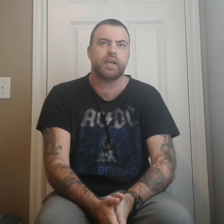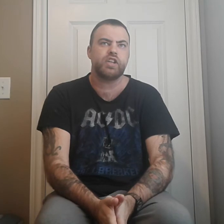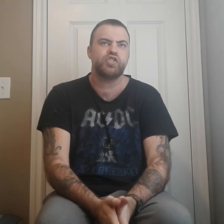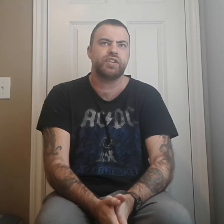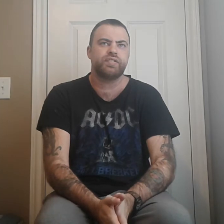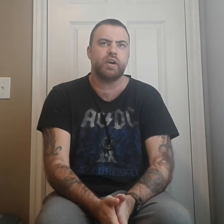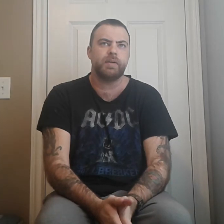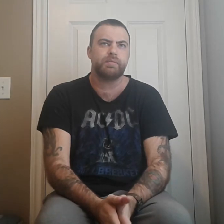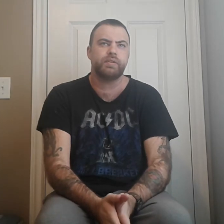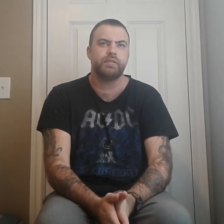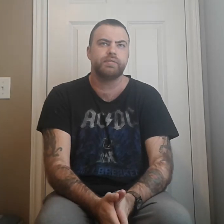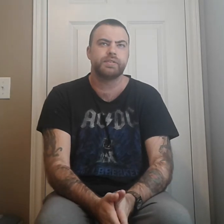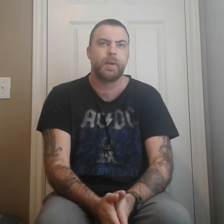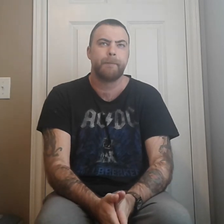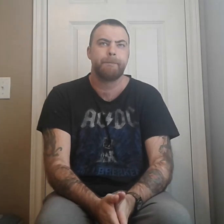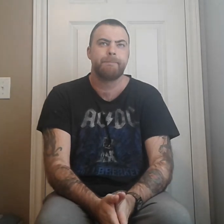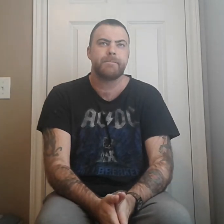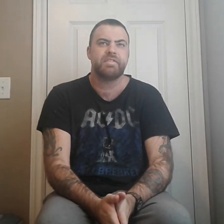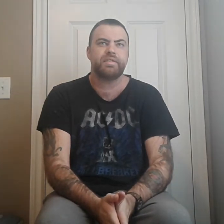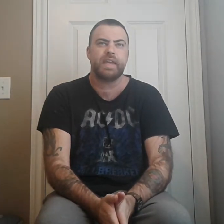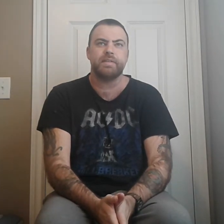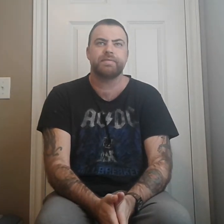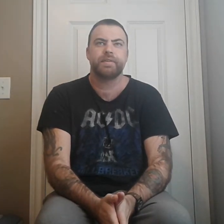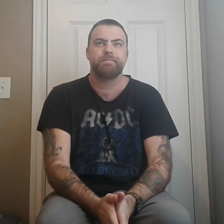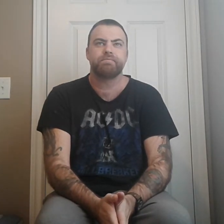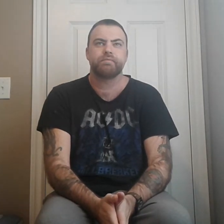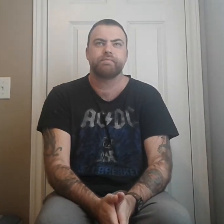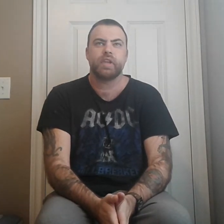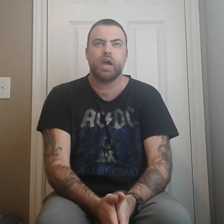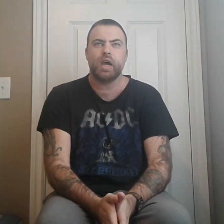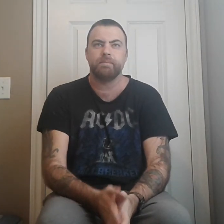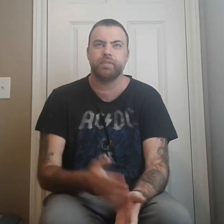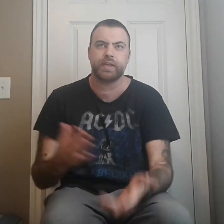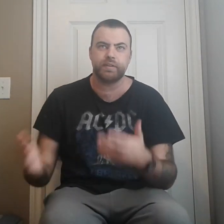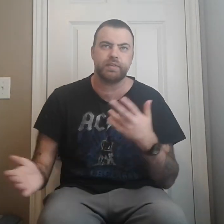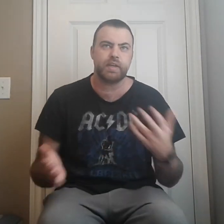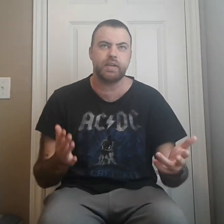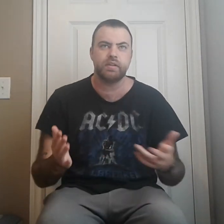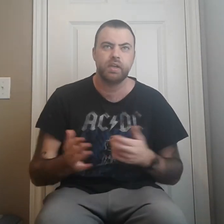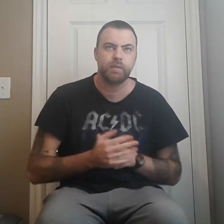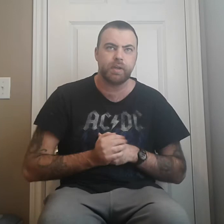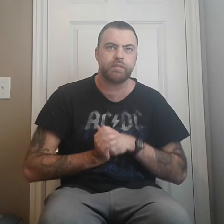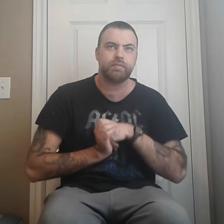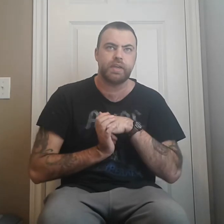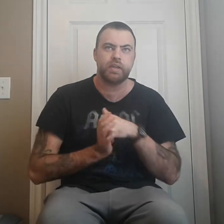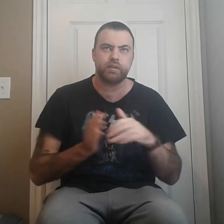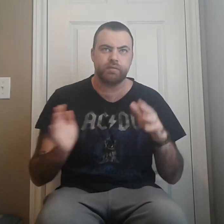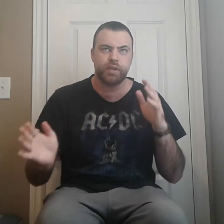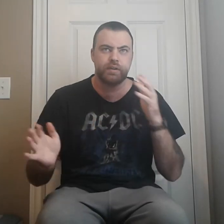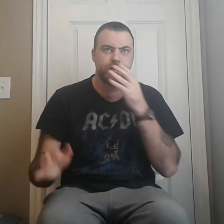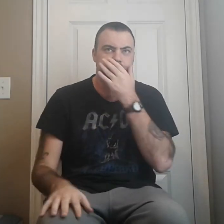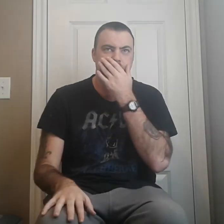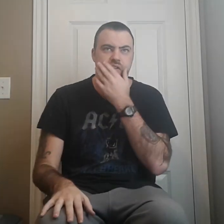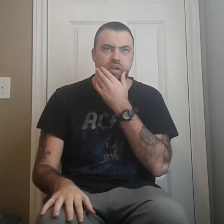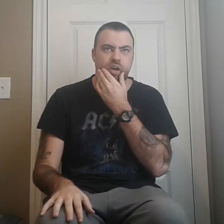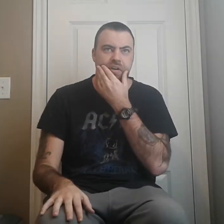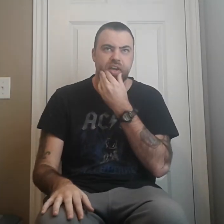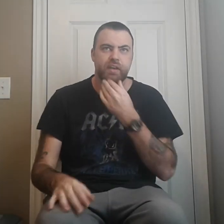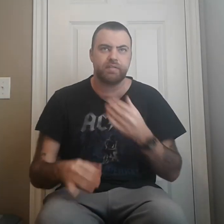countryside prove safe. Um, like I said, in Pennsylvania, the radio station hired him, so